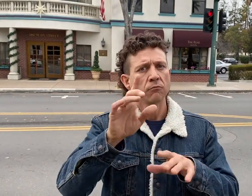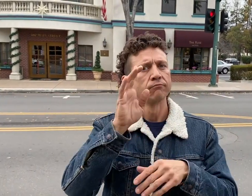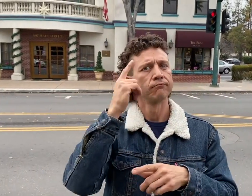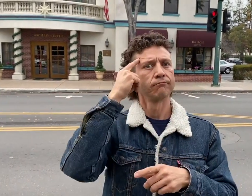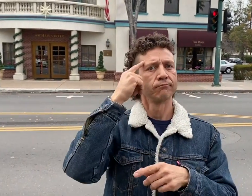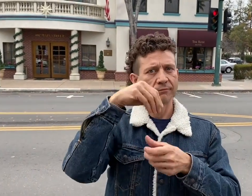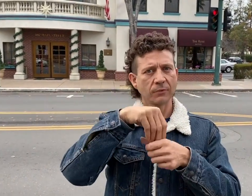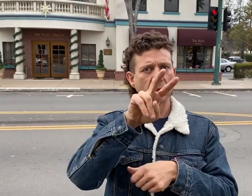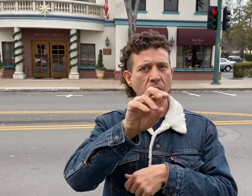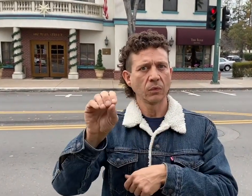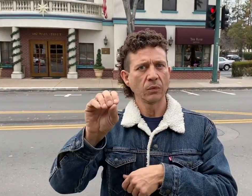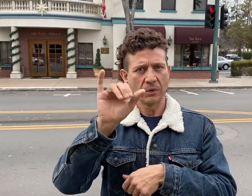2000.